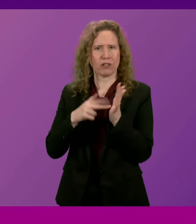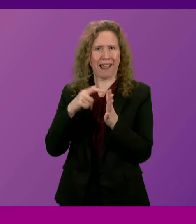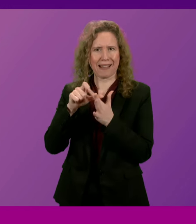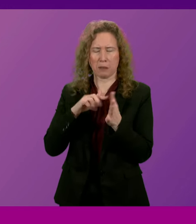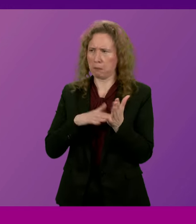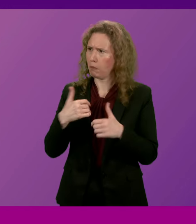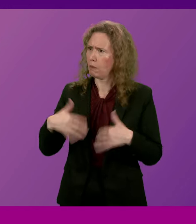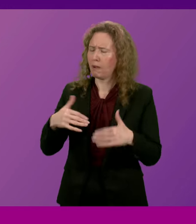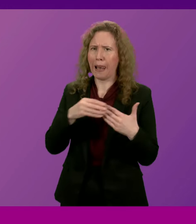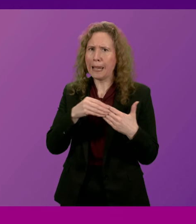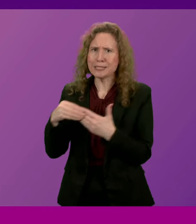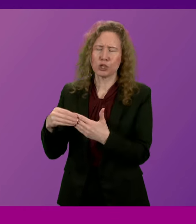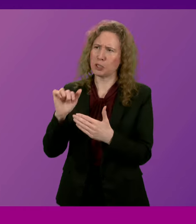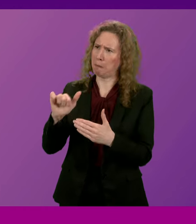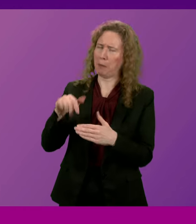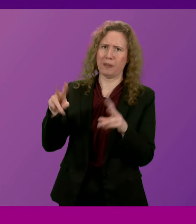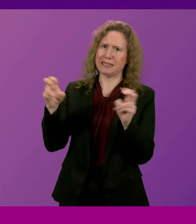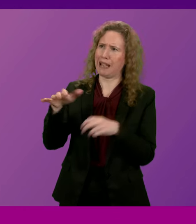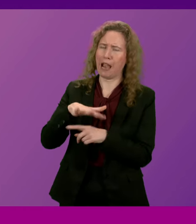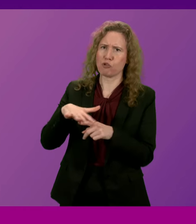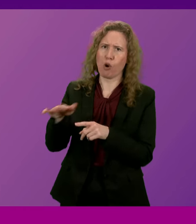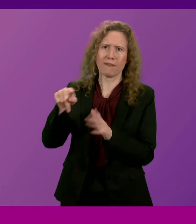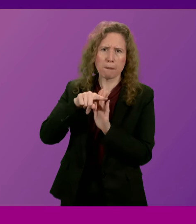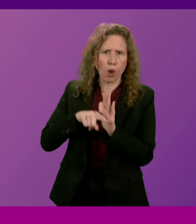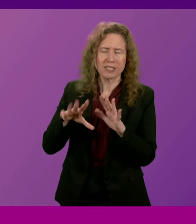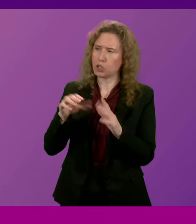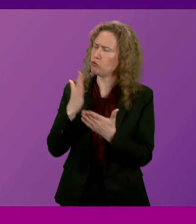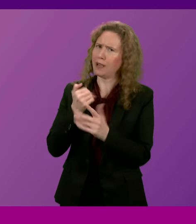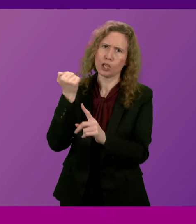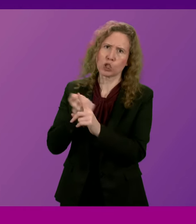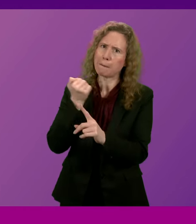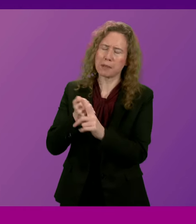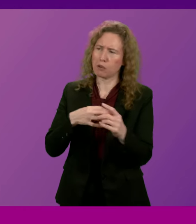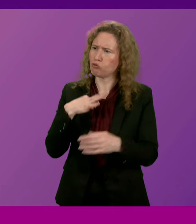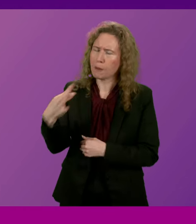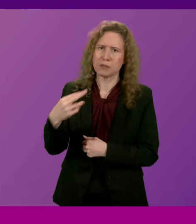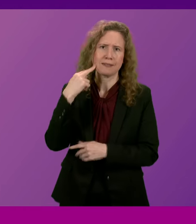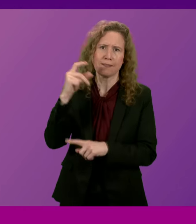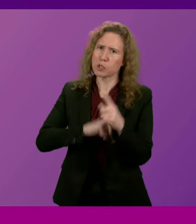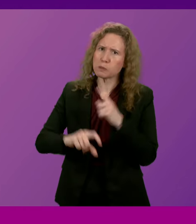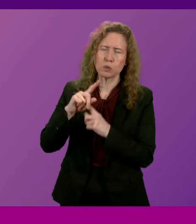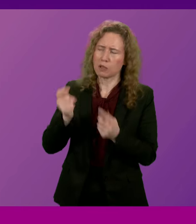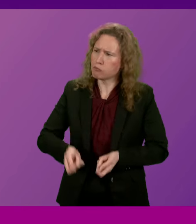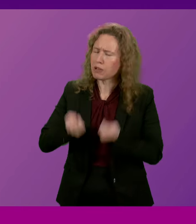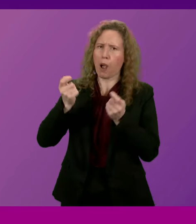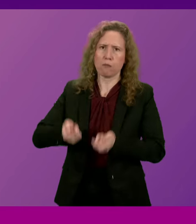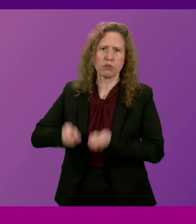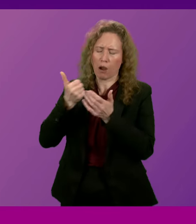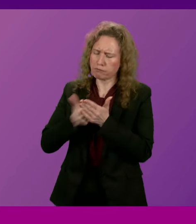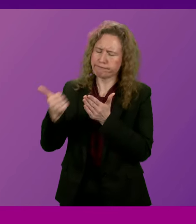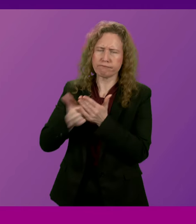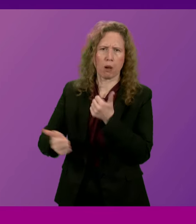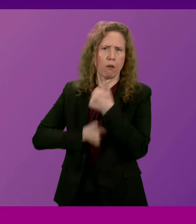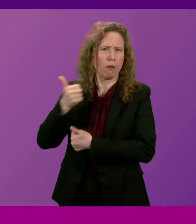leadership she offers in this area of policy. She's a champion of the deaf community and raises these issues assiduously.